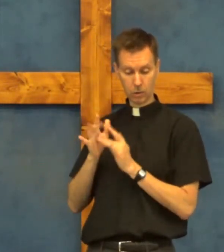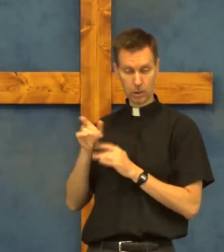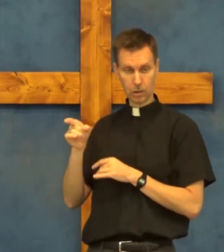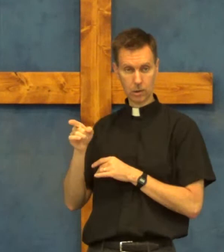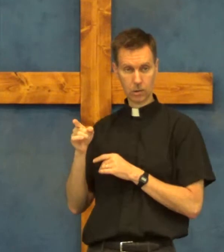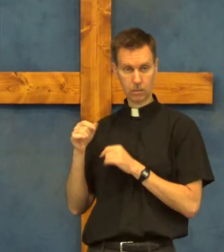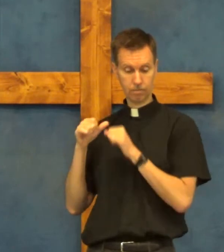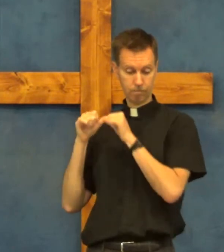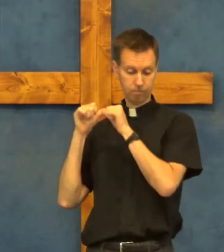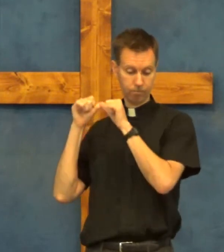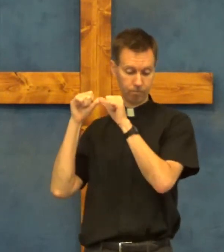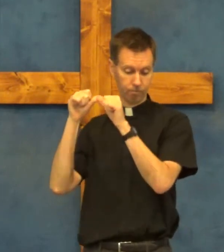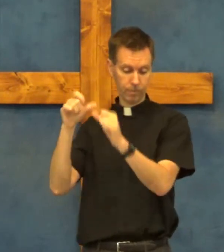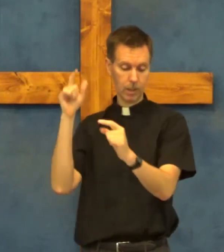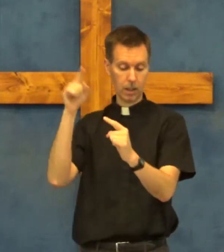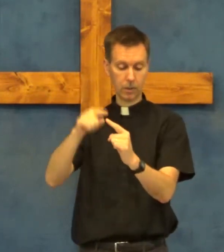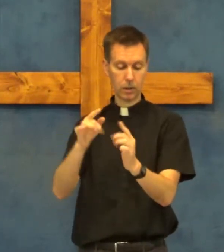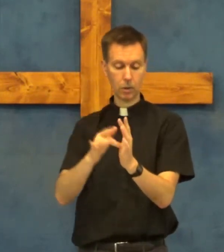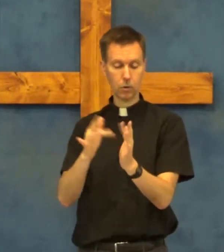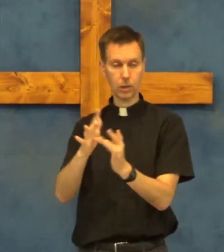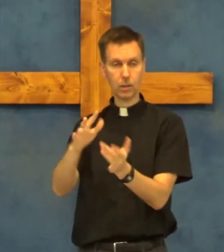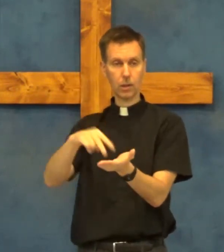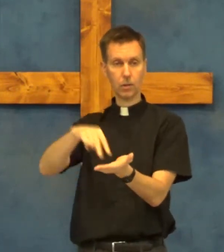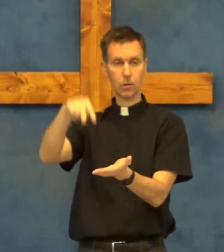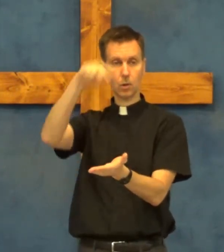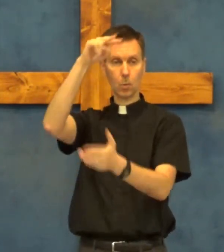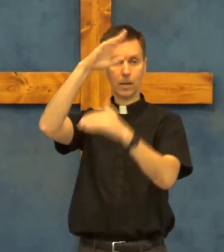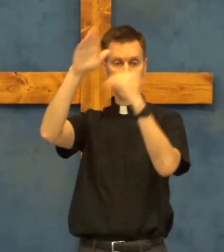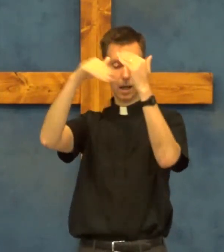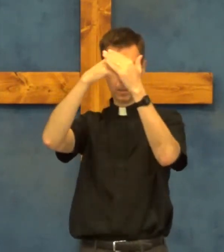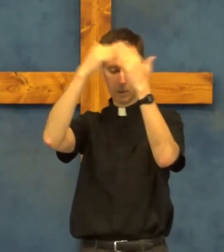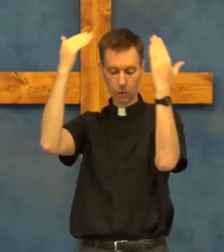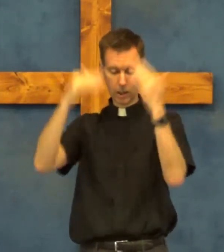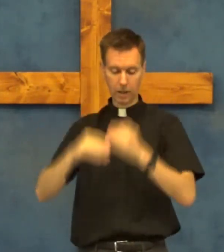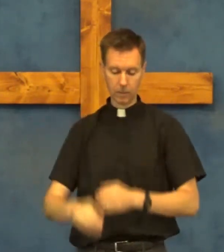jesus until jesus went up into heaven